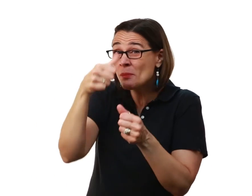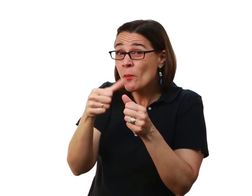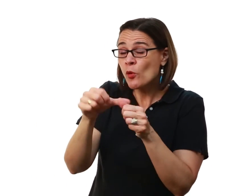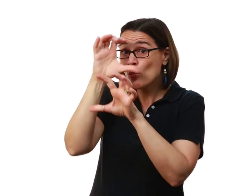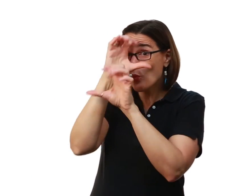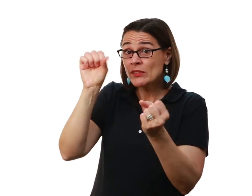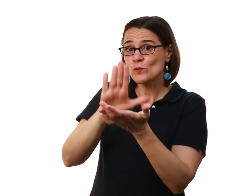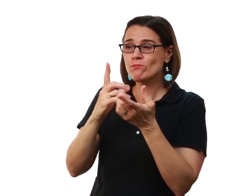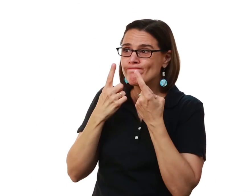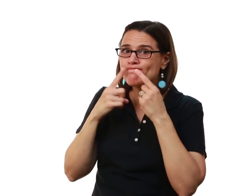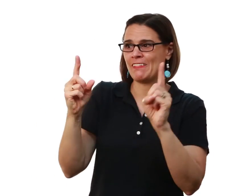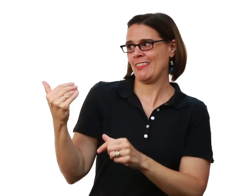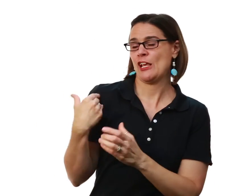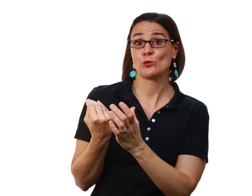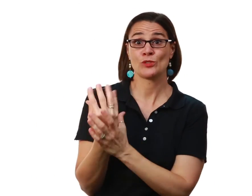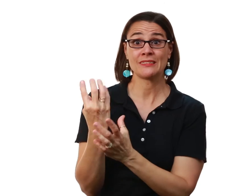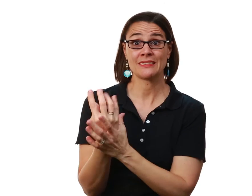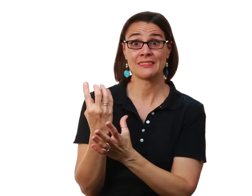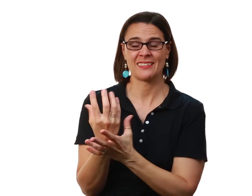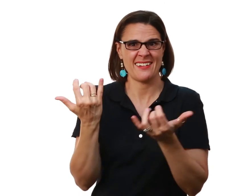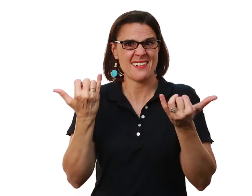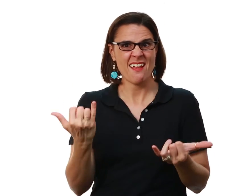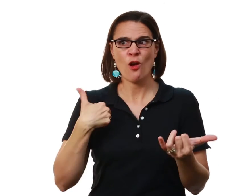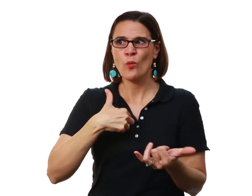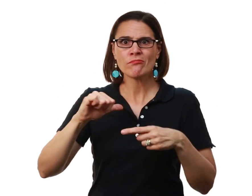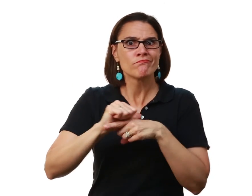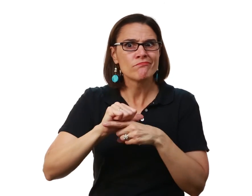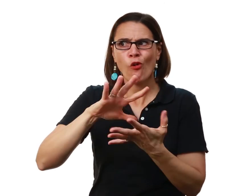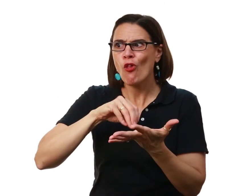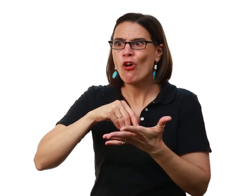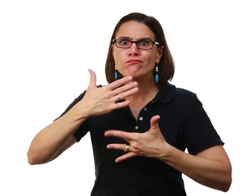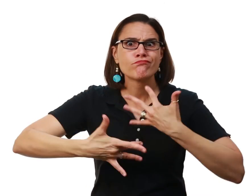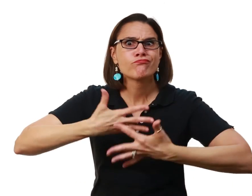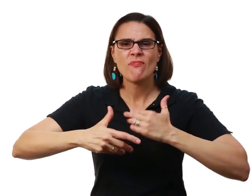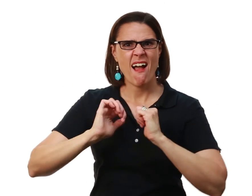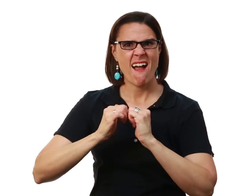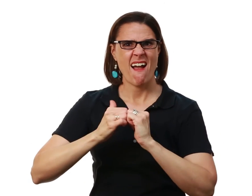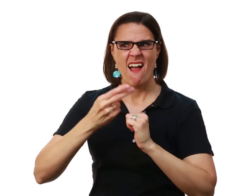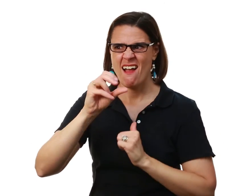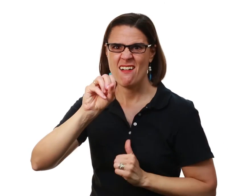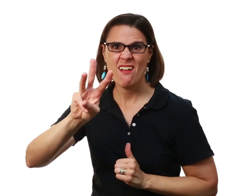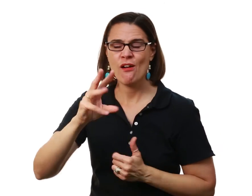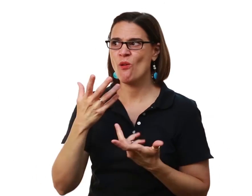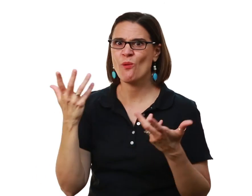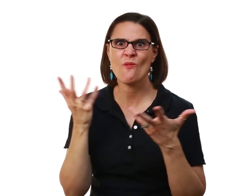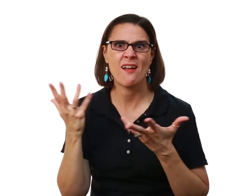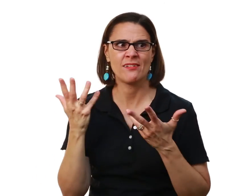Remember, the president of our school just announced this last spring And now we are engaged in learning and trying to apply the